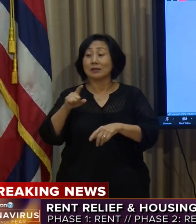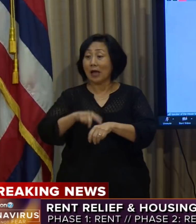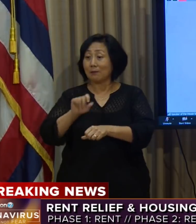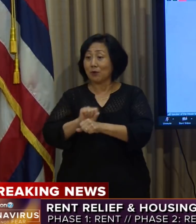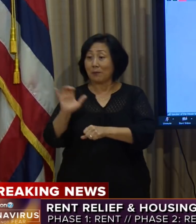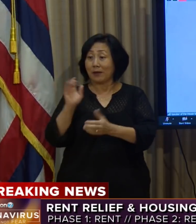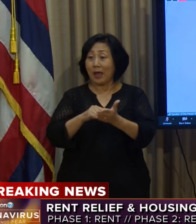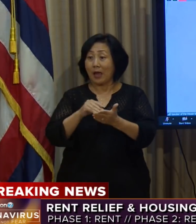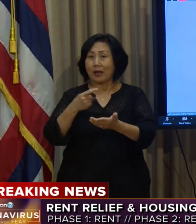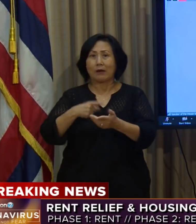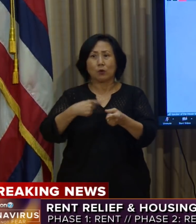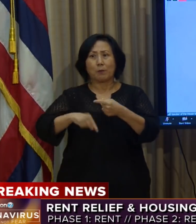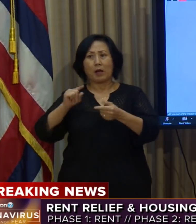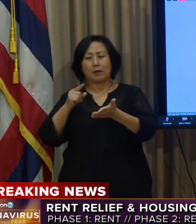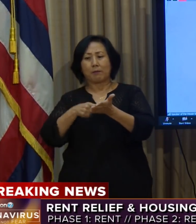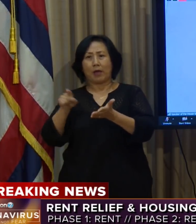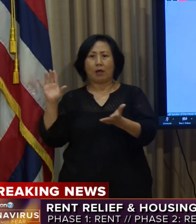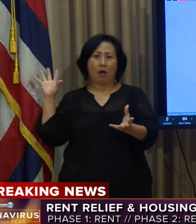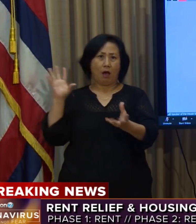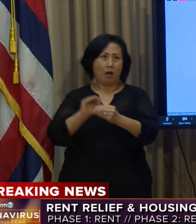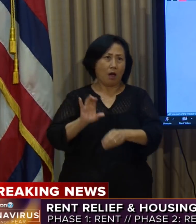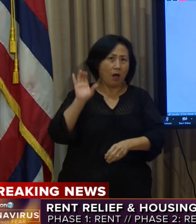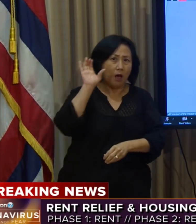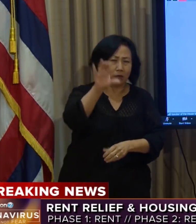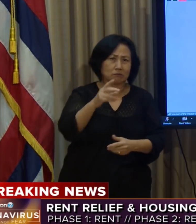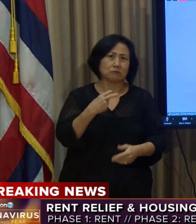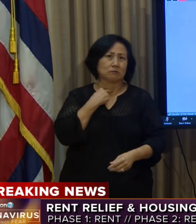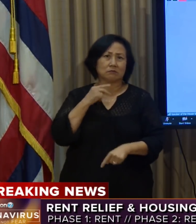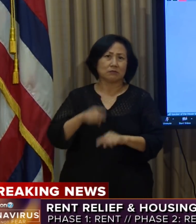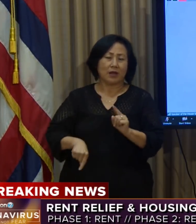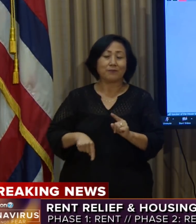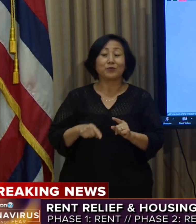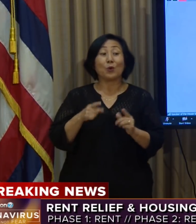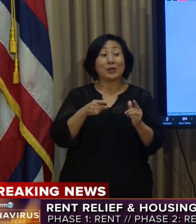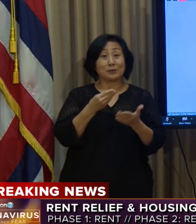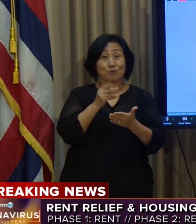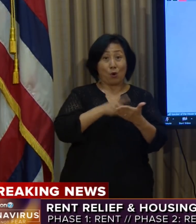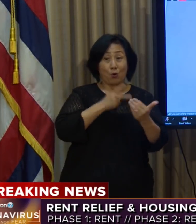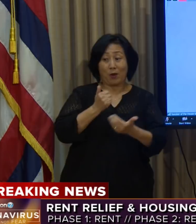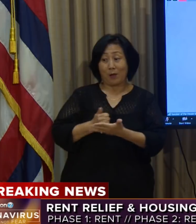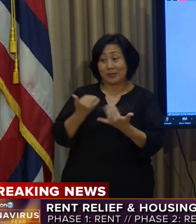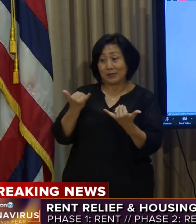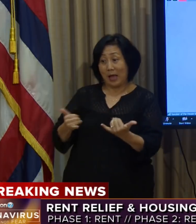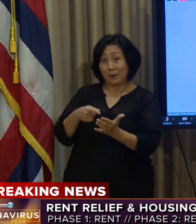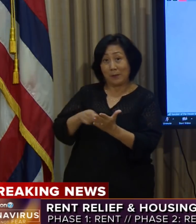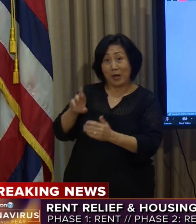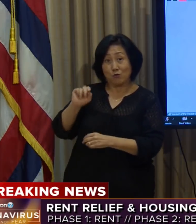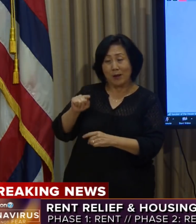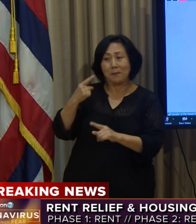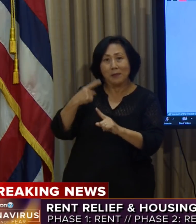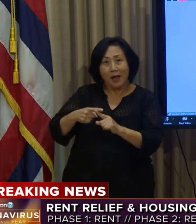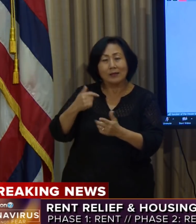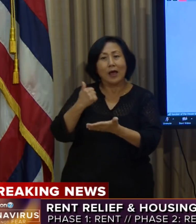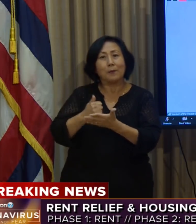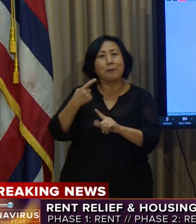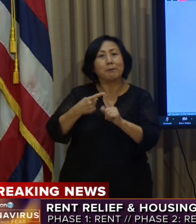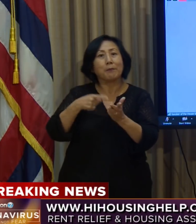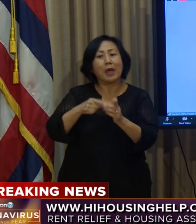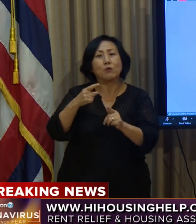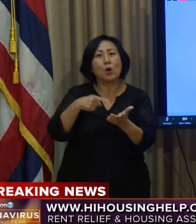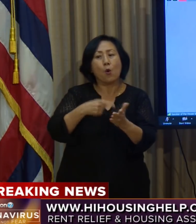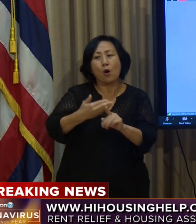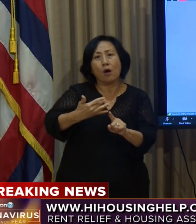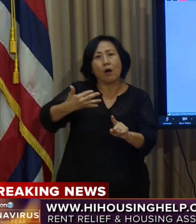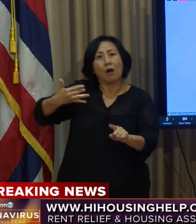this program will assist renters not just with their current rent, but also with paying their back rent. So this